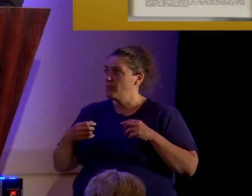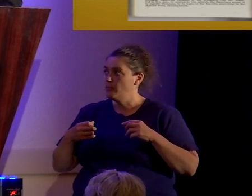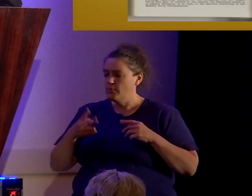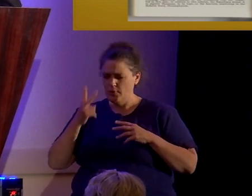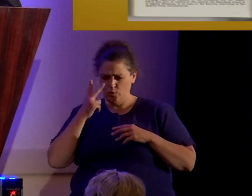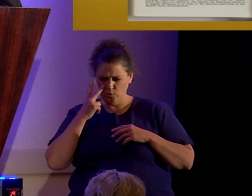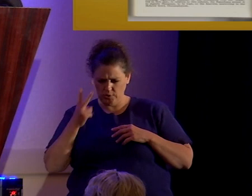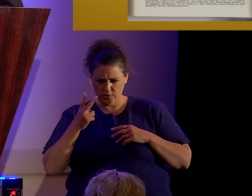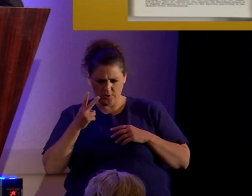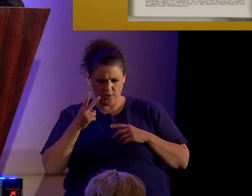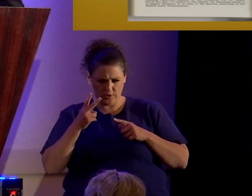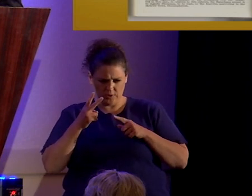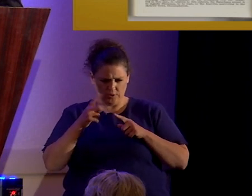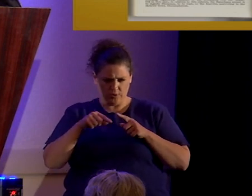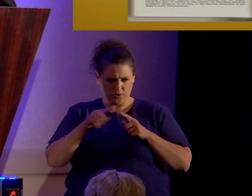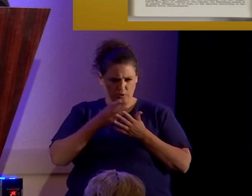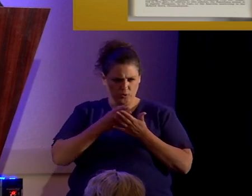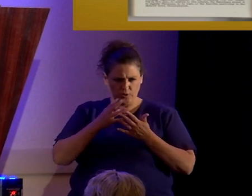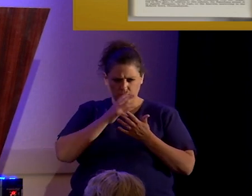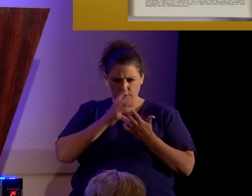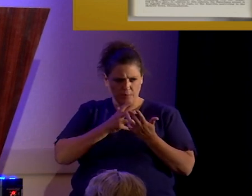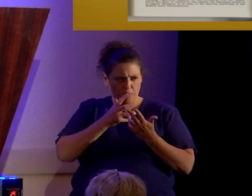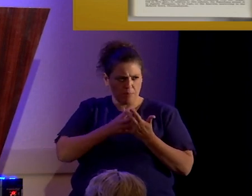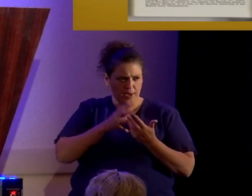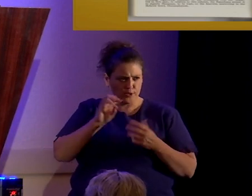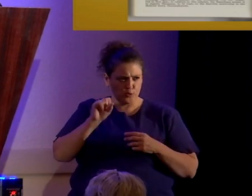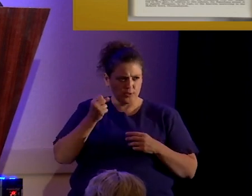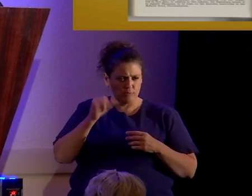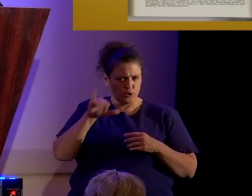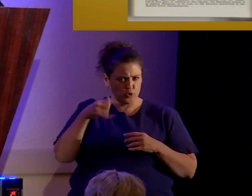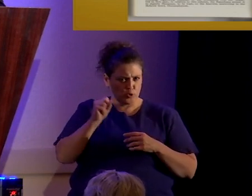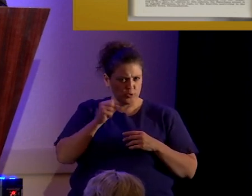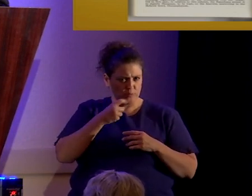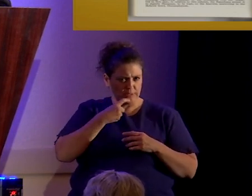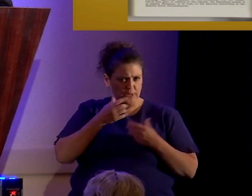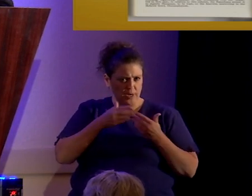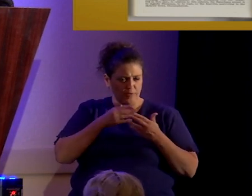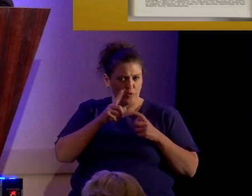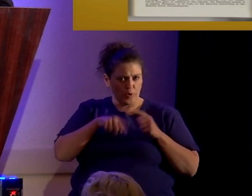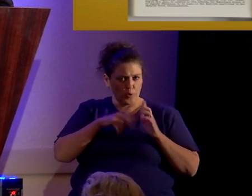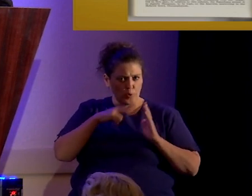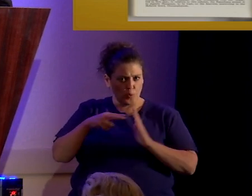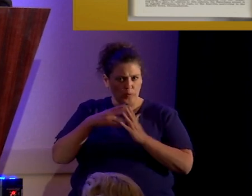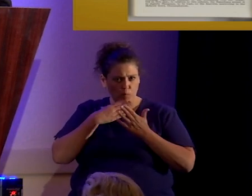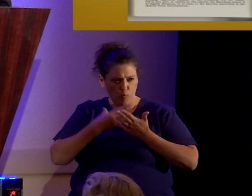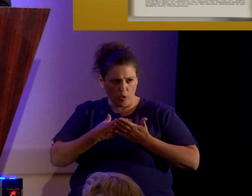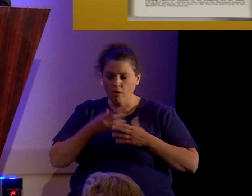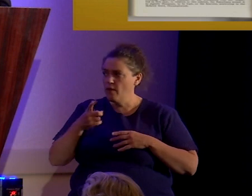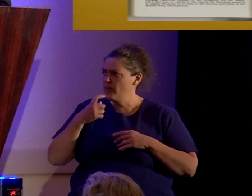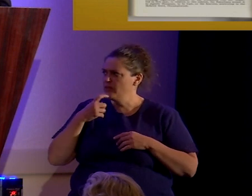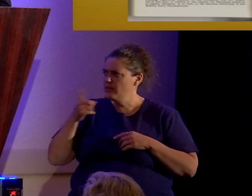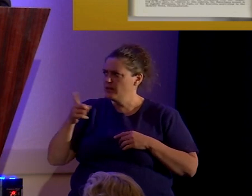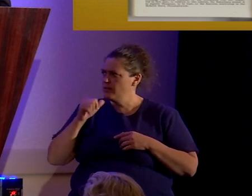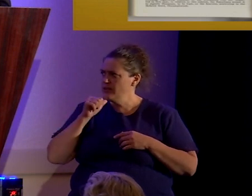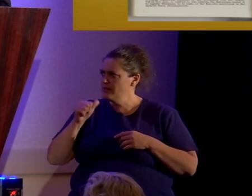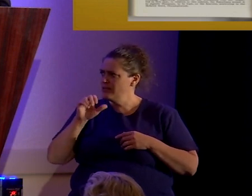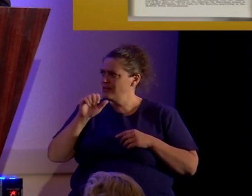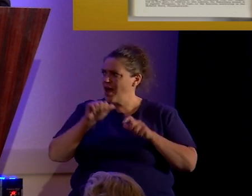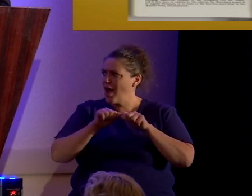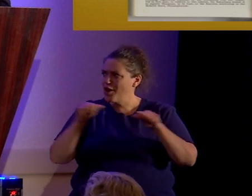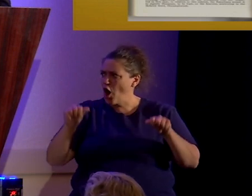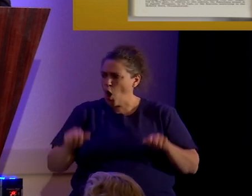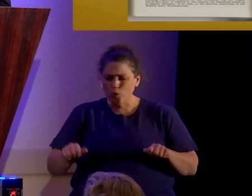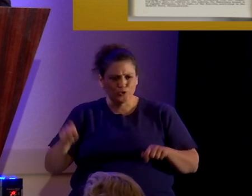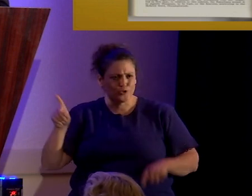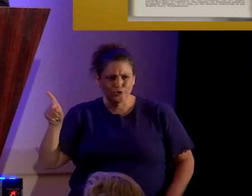see that these things weren't what Smith said, even though they couldn't necessarily read them well. Uh, they said, no, this isn't an altar. This is